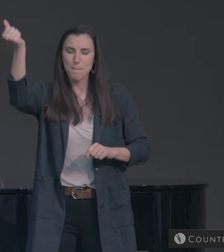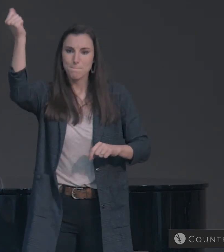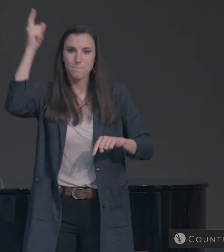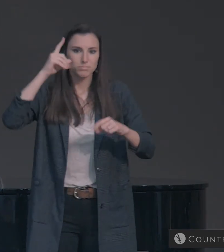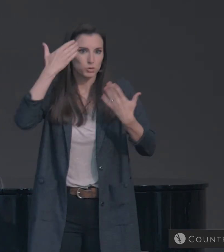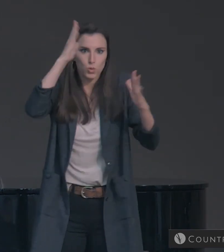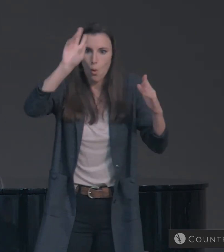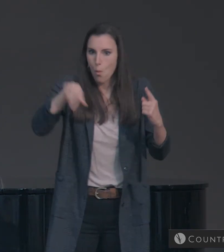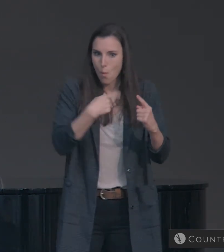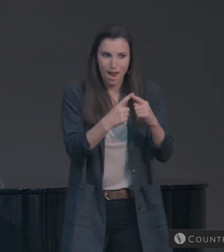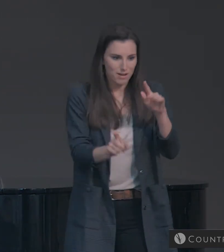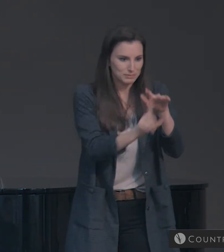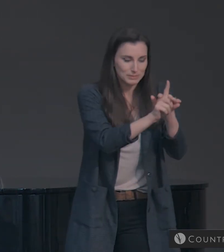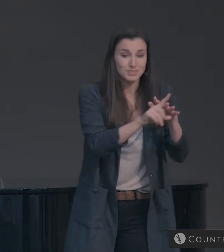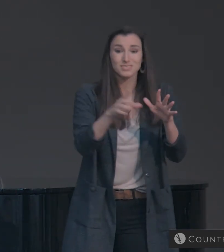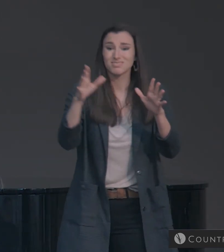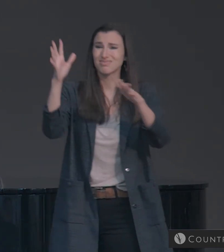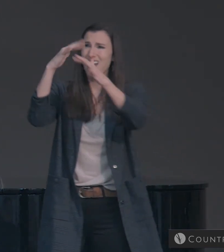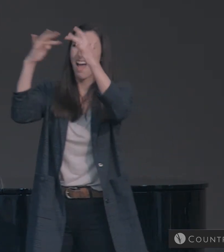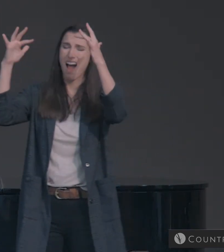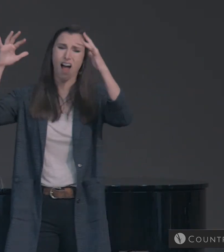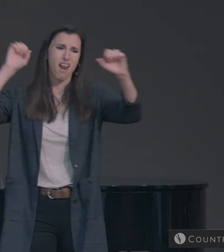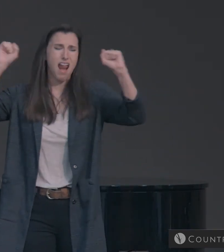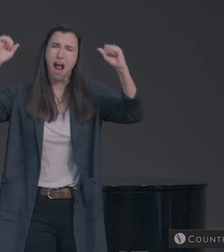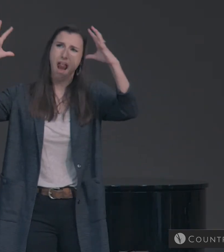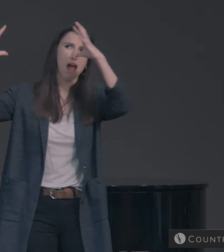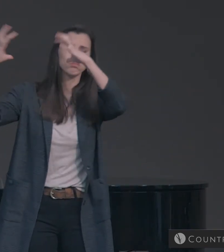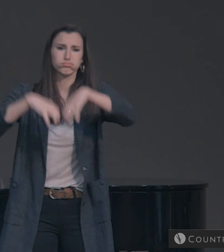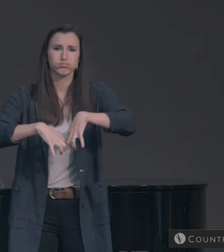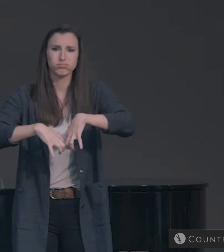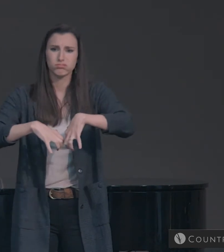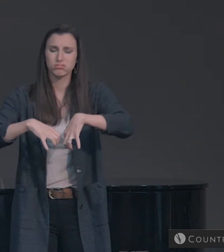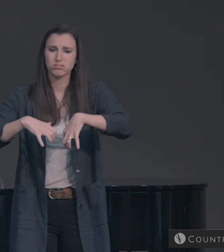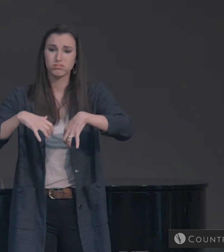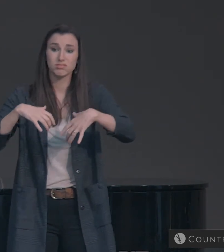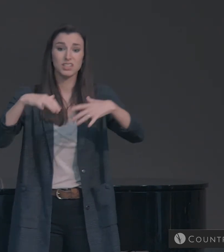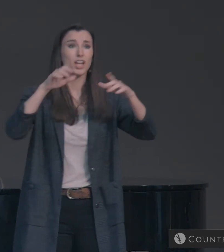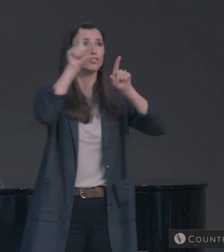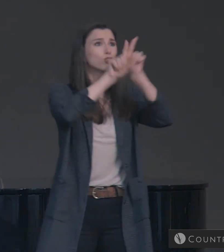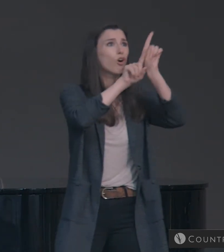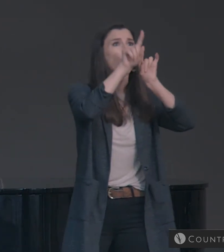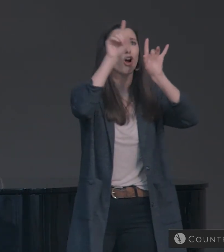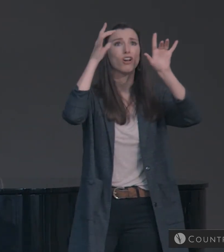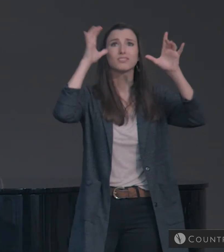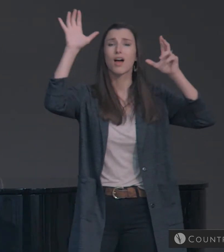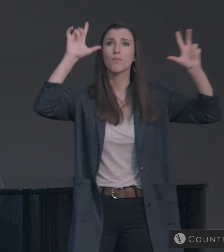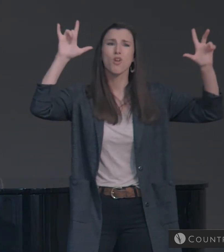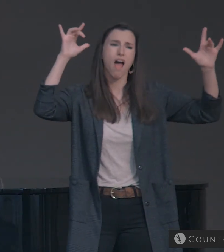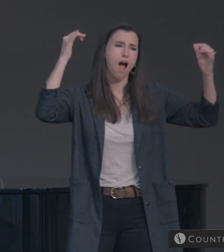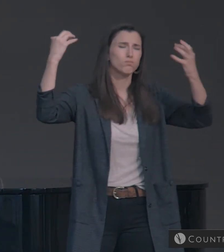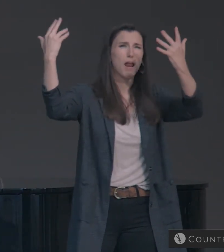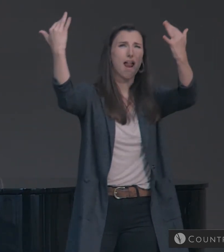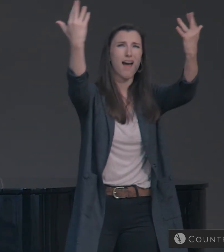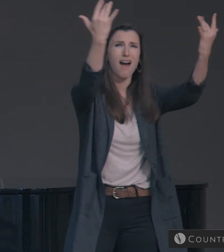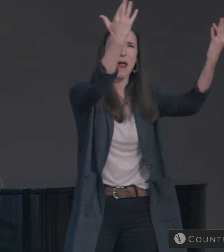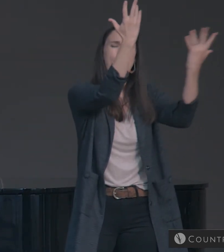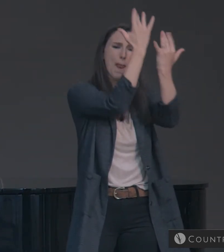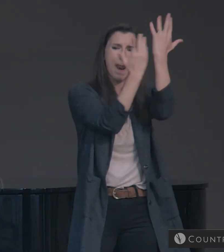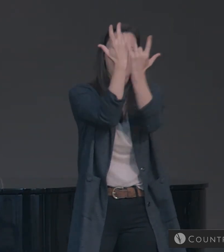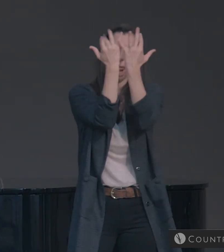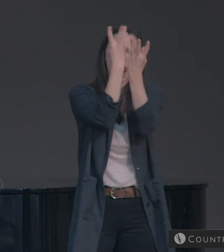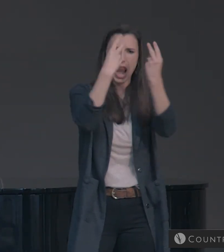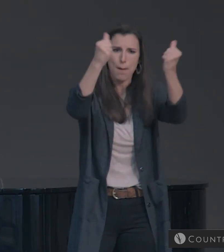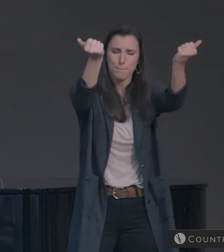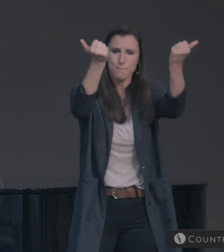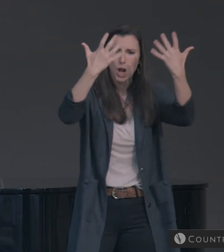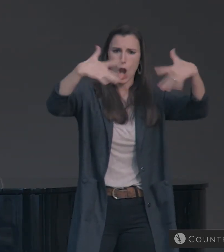And then the heavens will pass away with a roar. And the heavenly bodies will be burned up and dissolved. And the earth